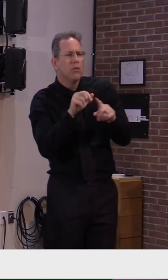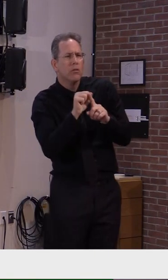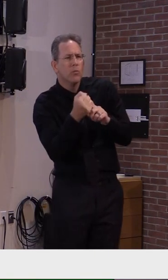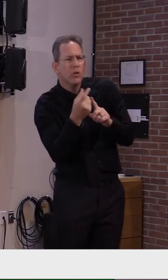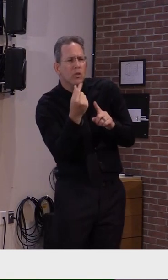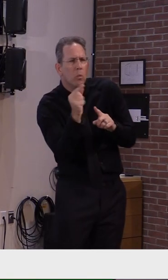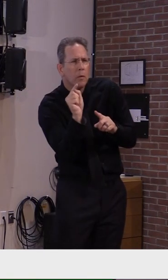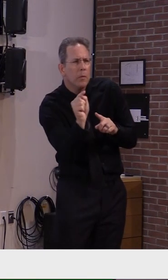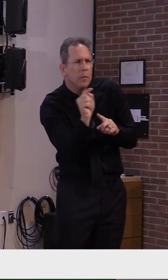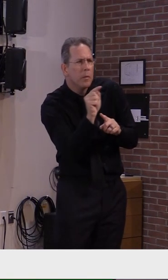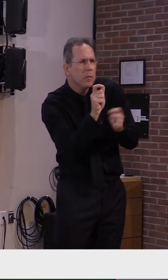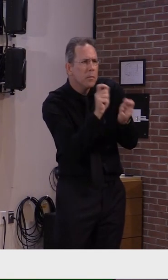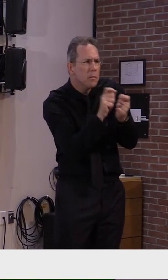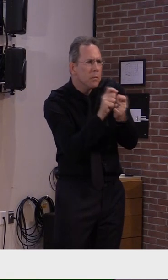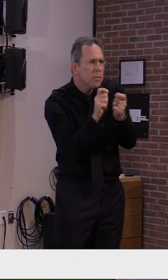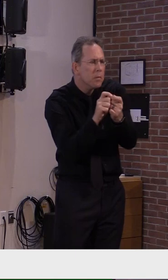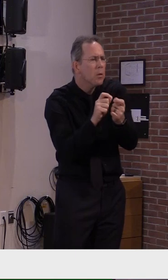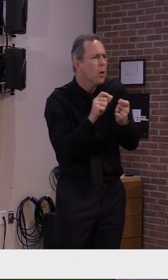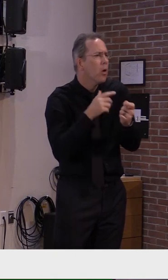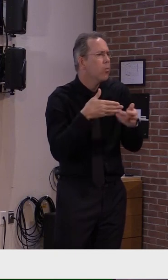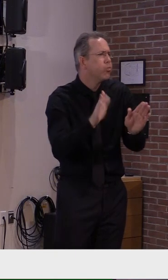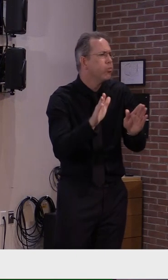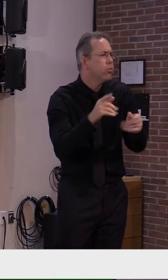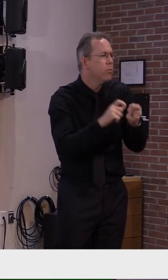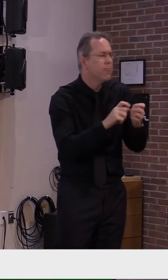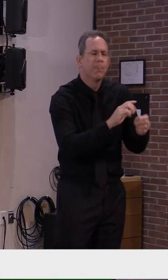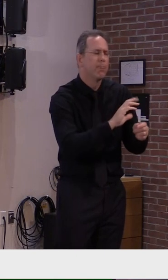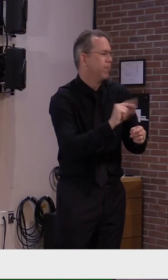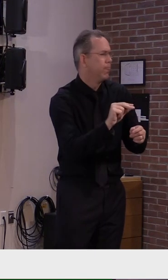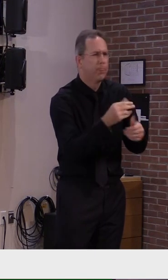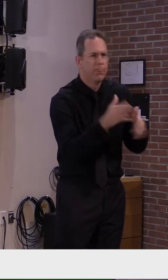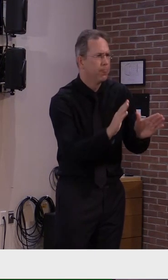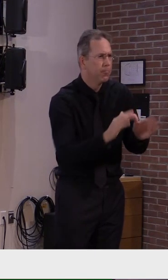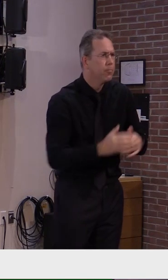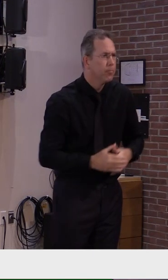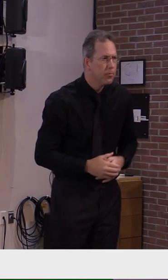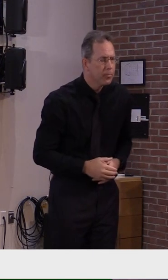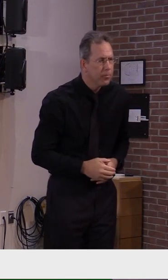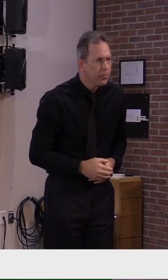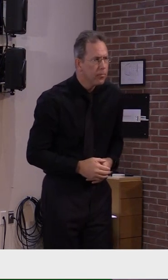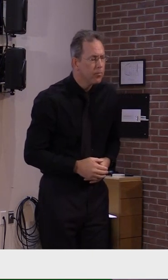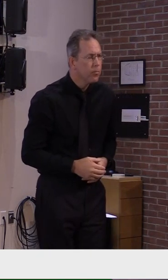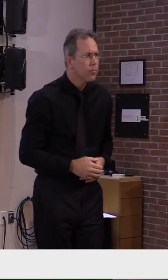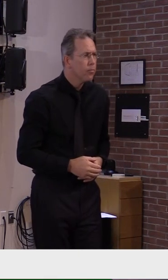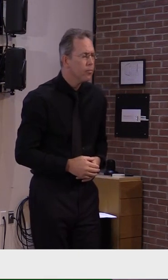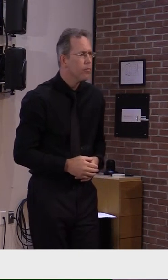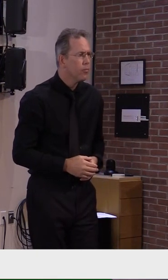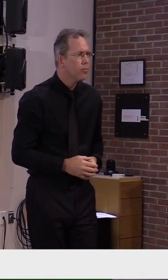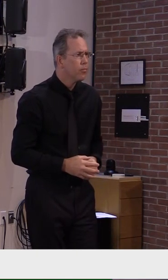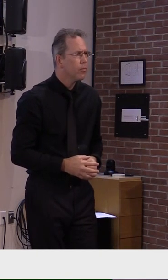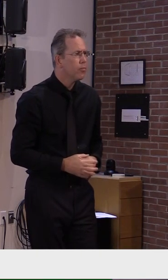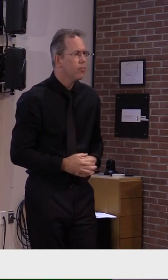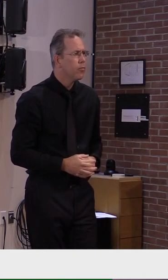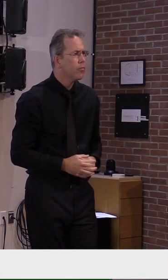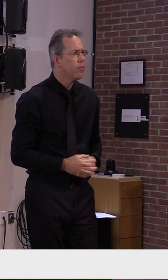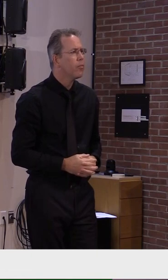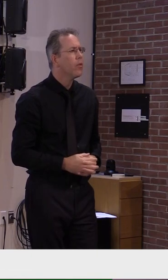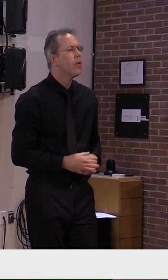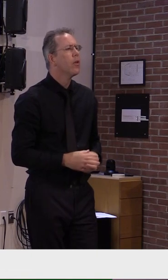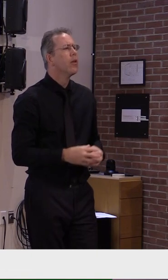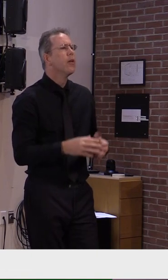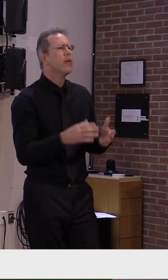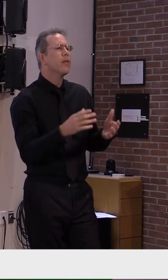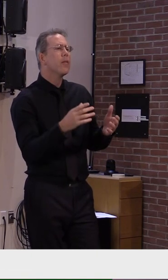identified as an alternative. One visitor support person escorting an individual undergoing